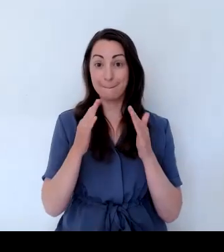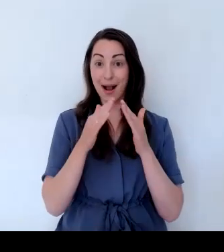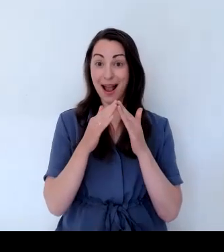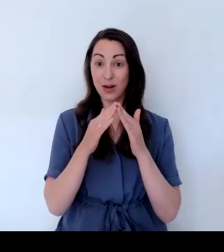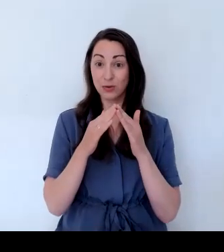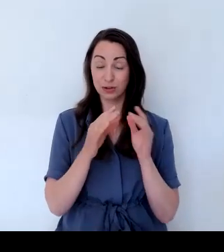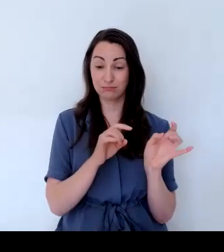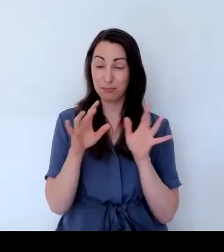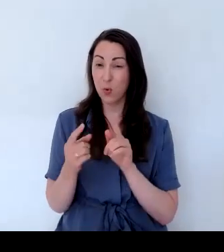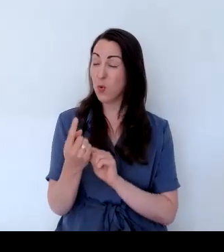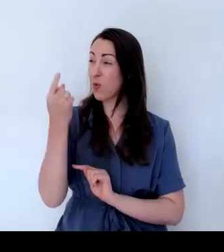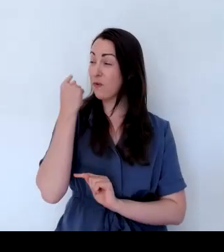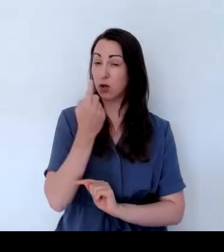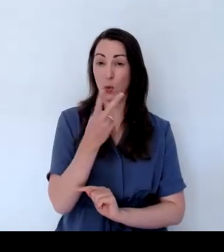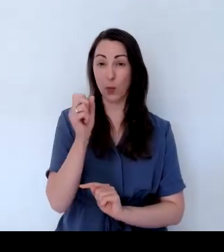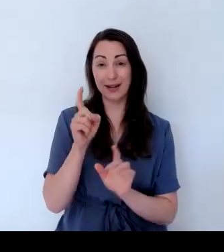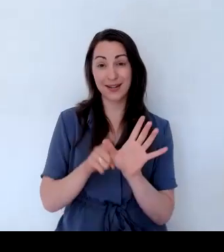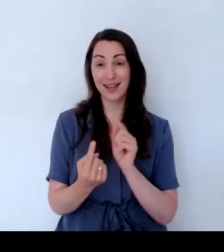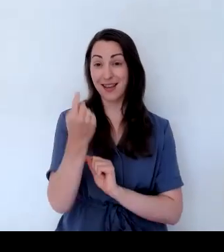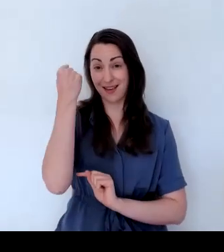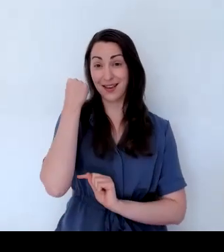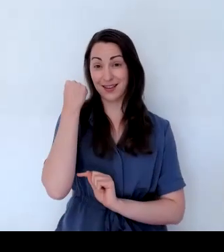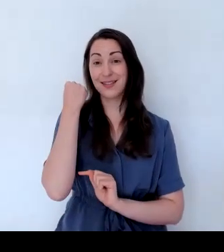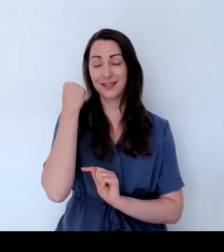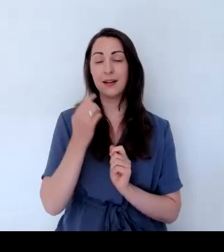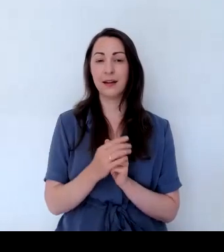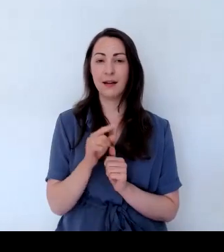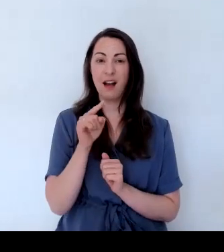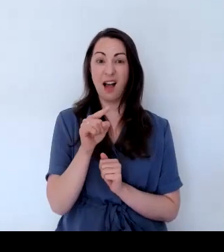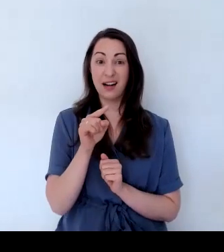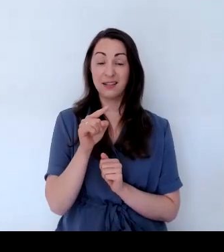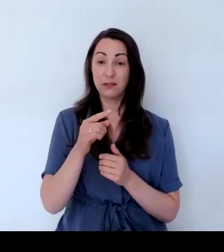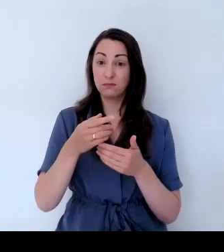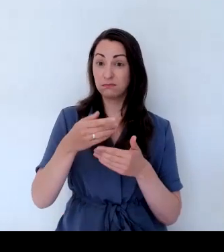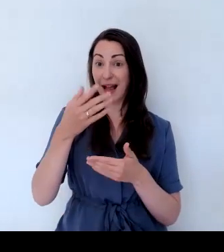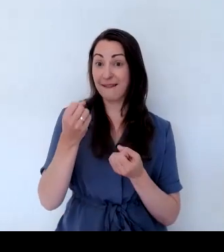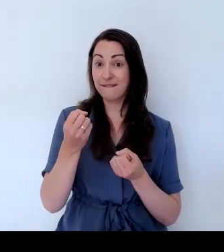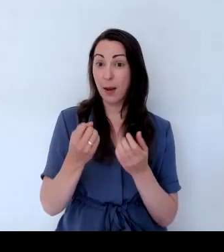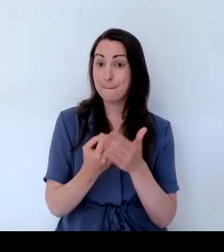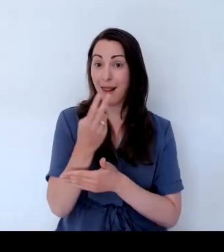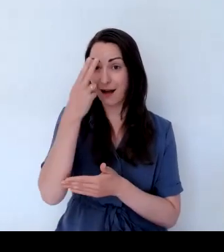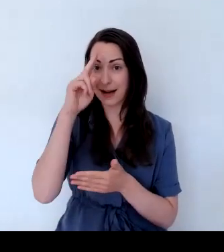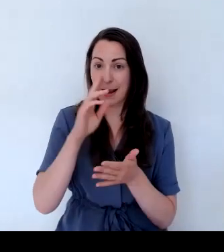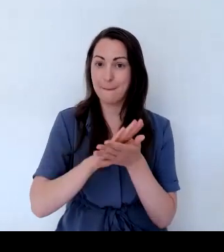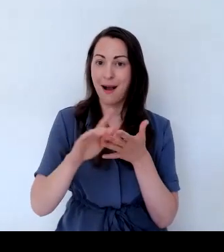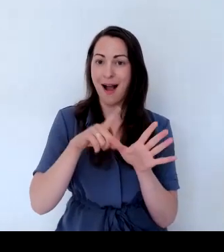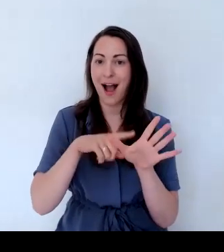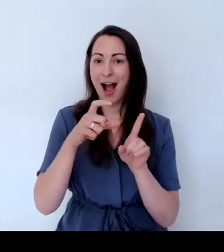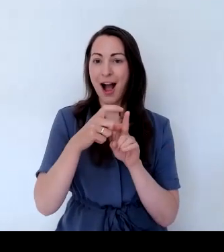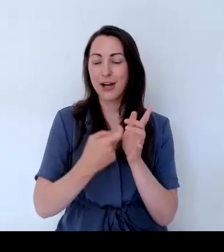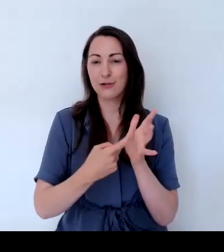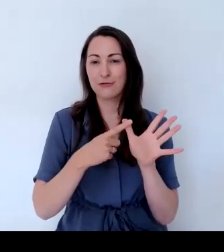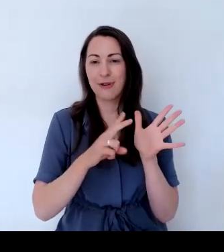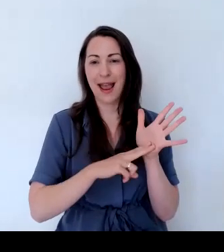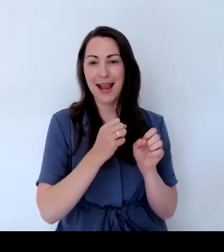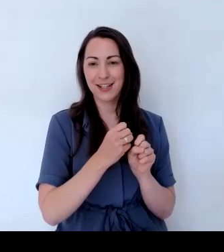was already planted. And to be quite honest, we haven't done a great deal with it since we moved in 20 years. It's just been growing.